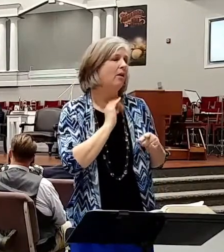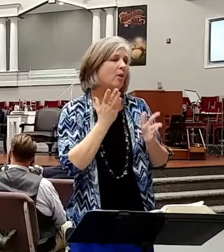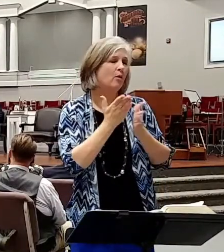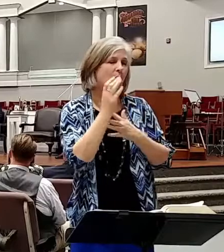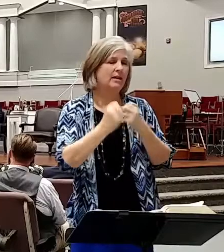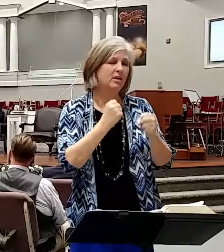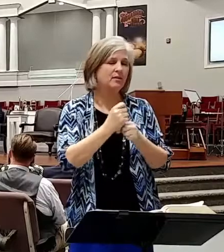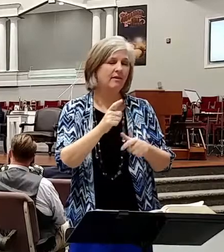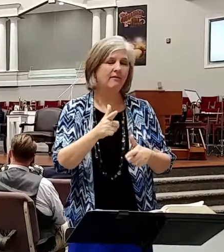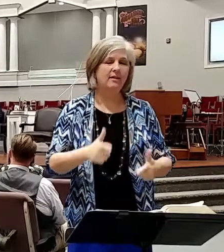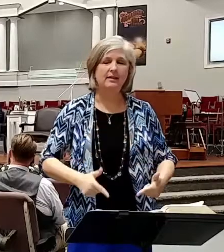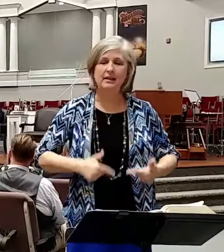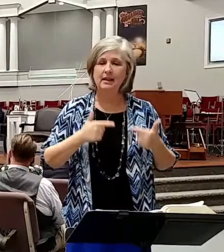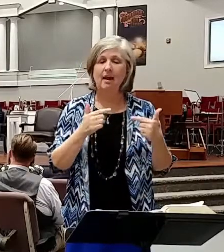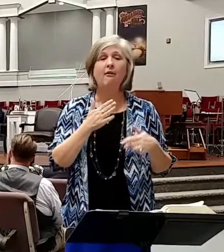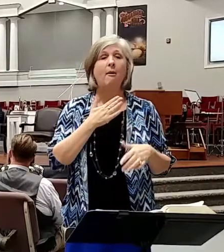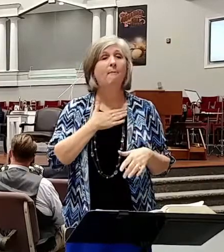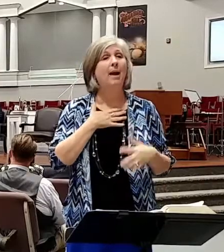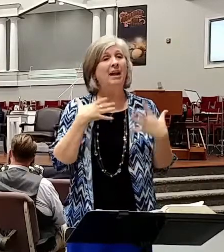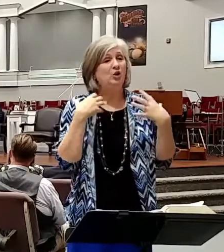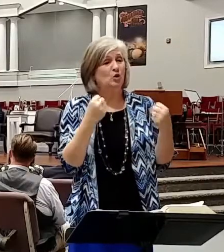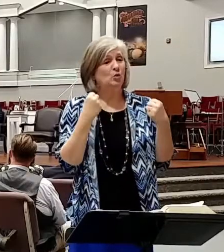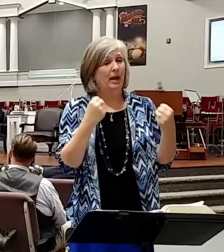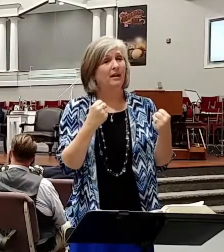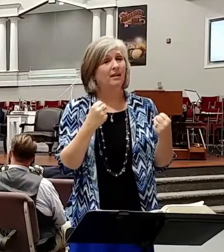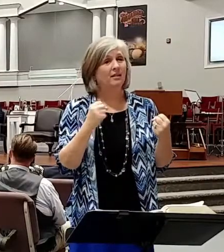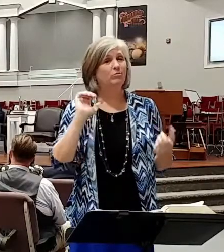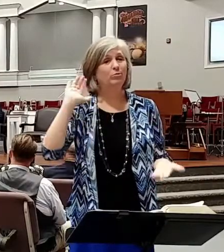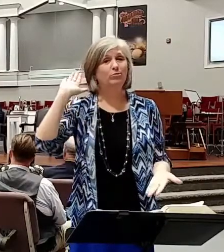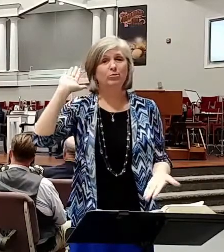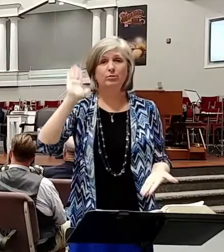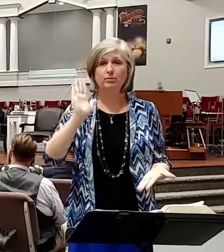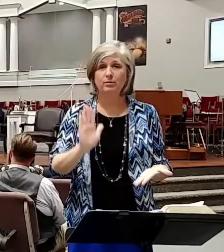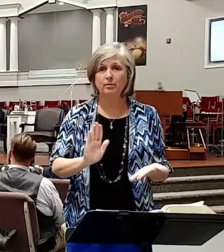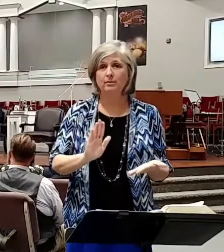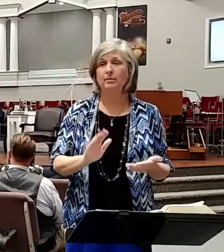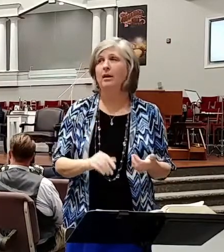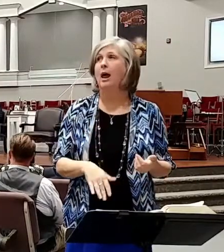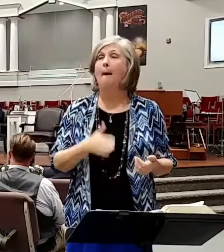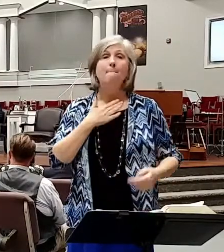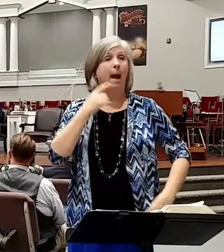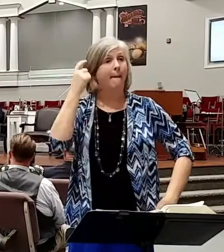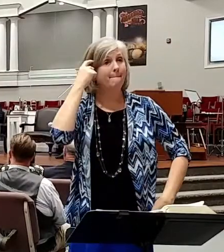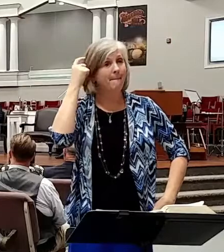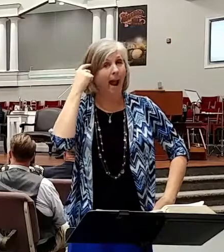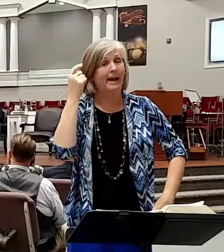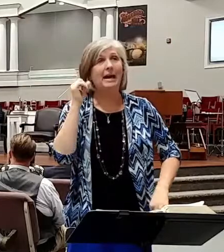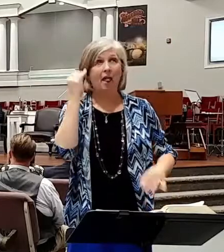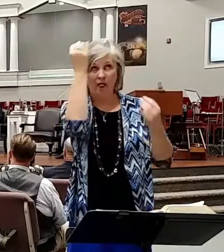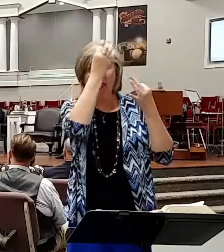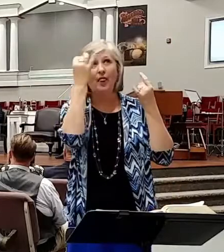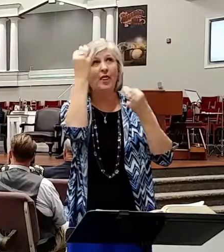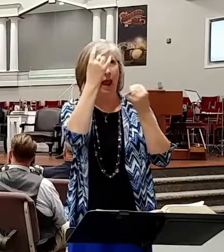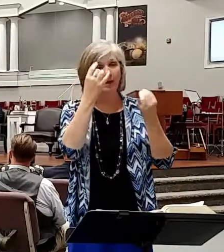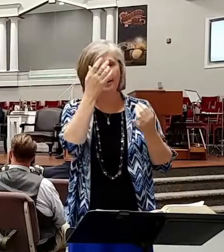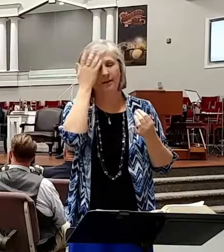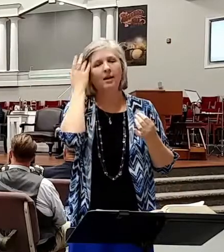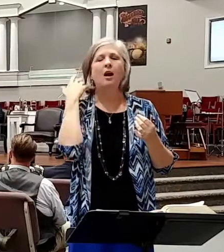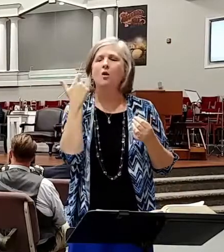my strength has diminished. I don't have quite the energy. Now my mind can think about it. The other day we had some students out